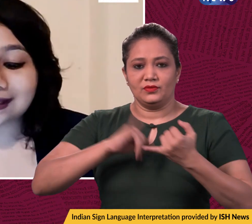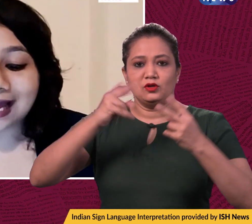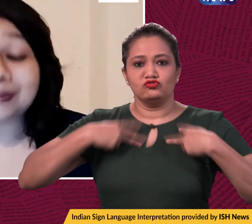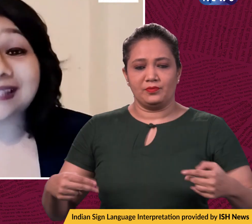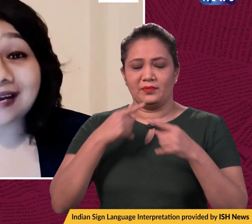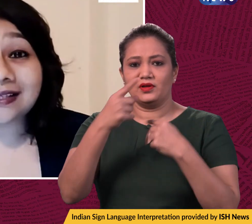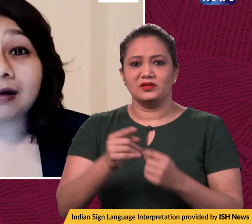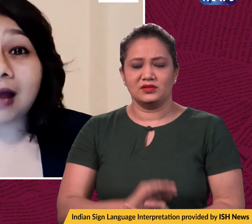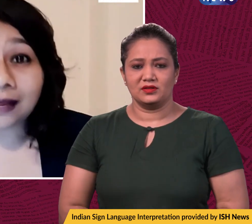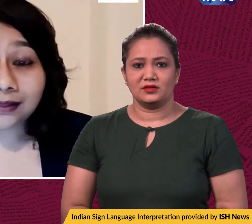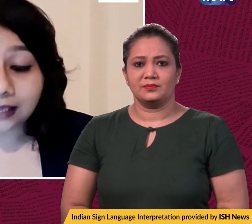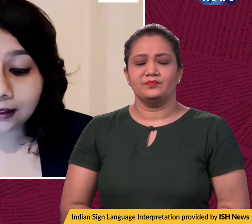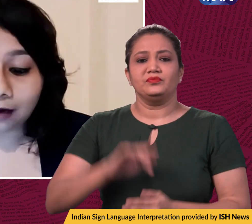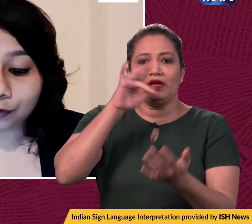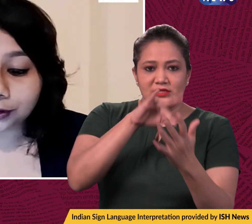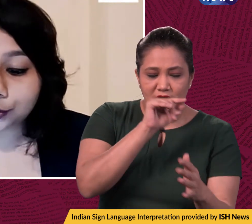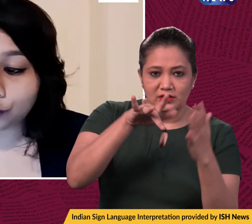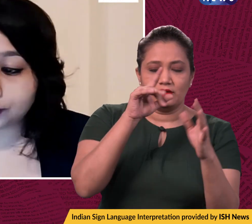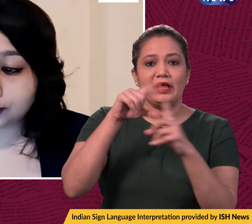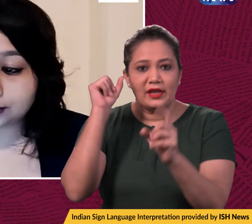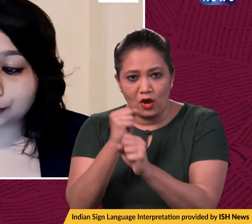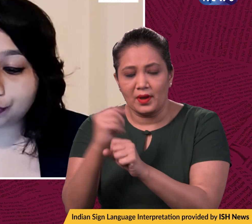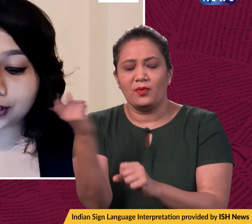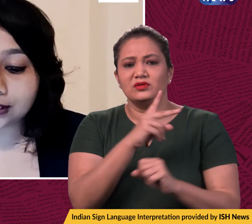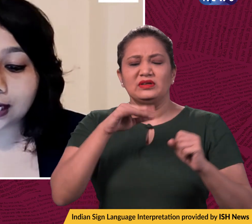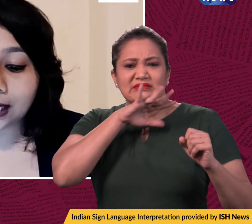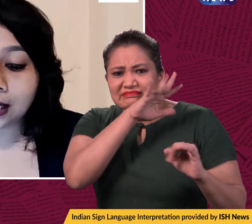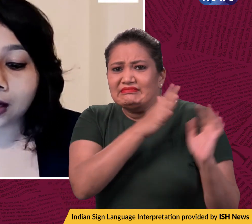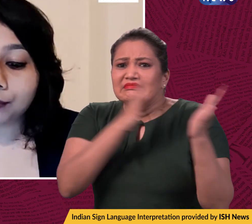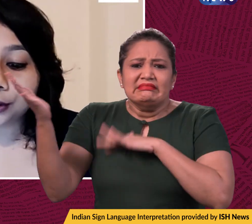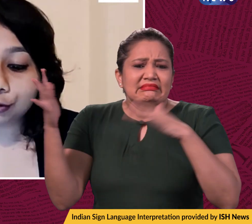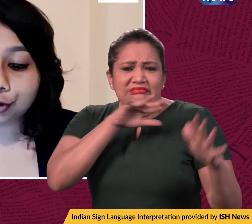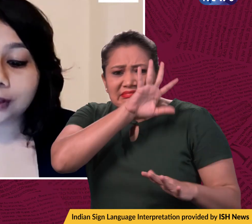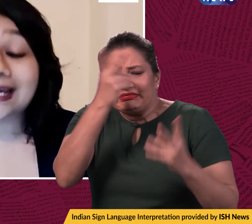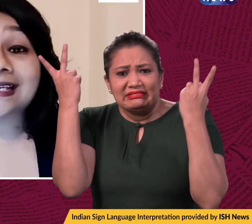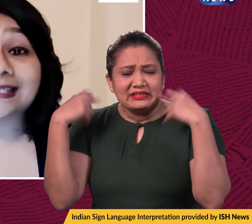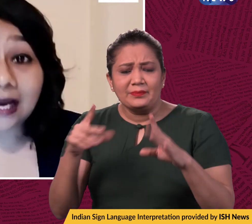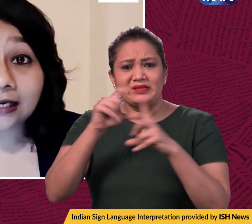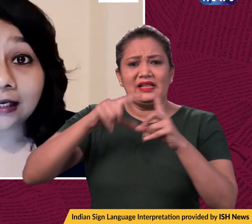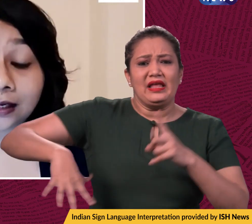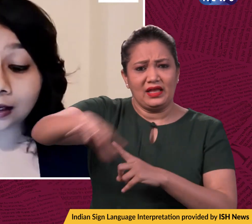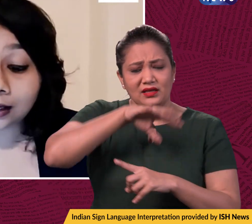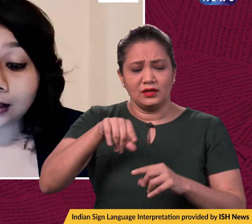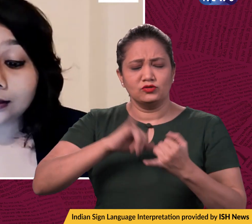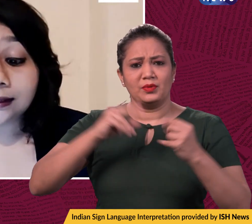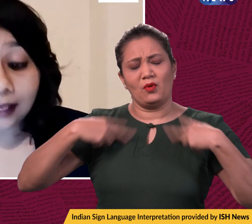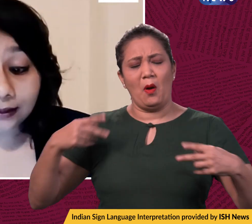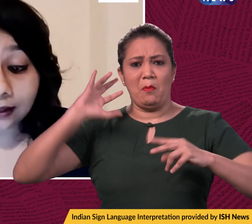slammed Centre and the Delhi government over the deteriorating air pollution in Delhi, the Centre